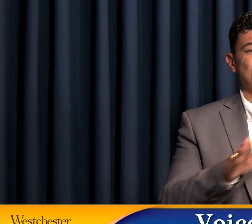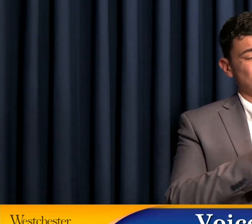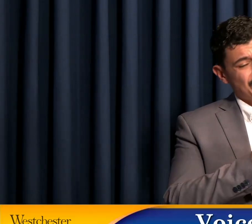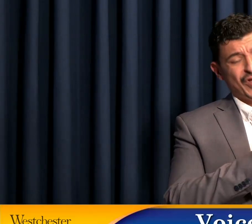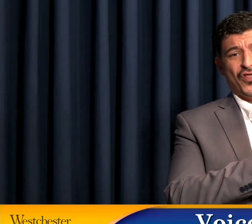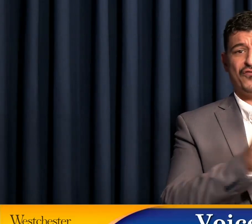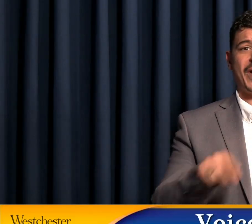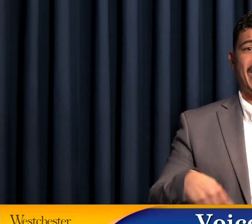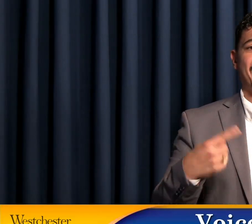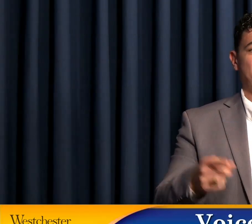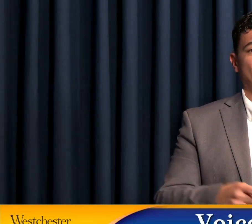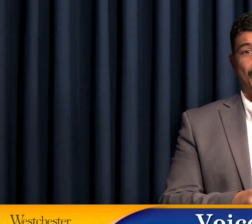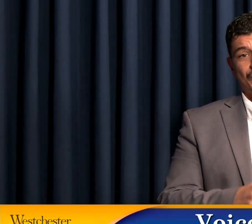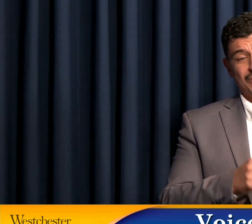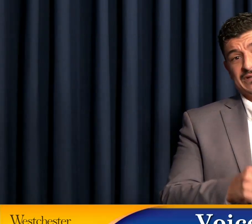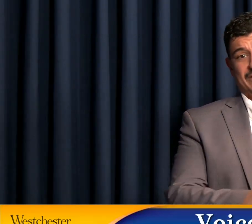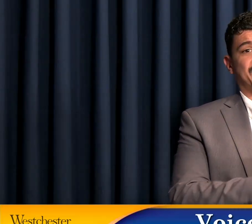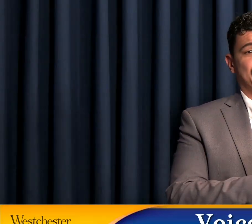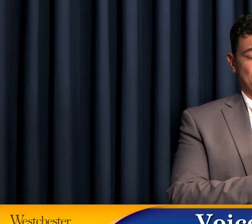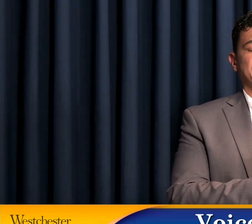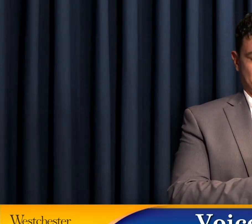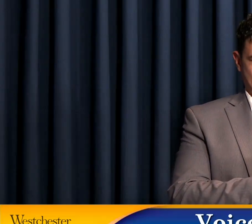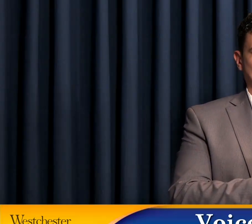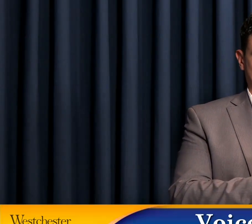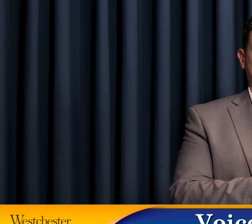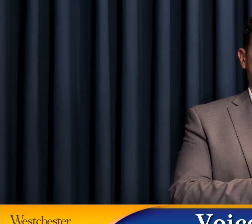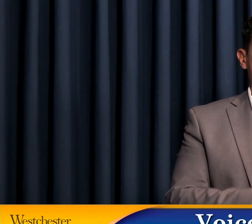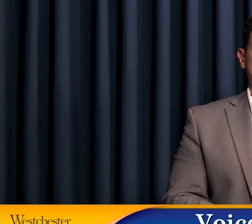and hard of hearing youth thrive for centuries.